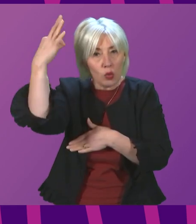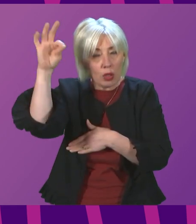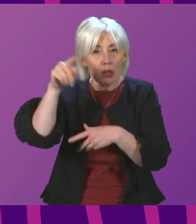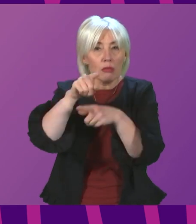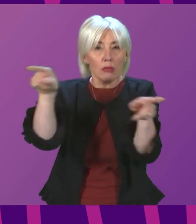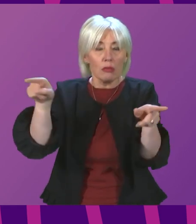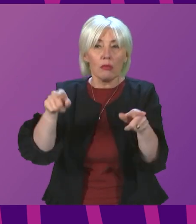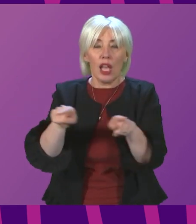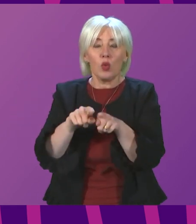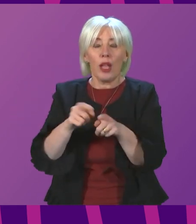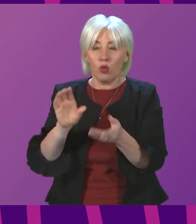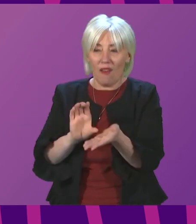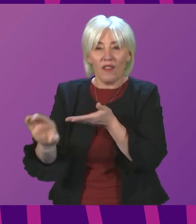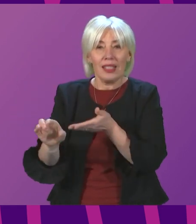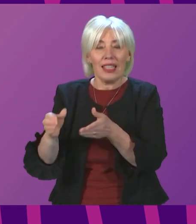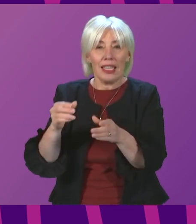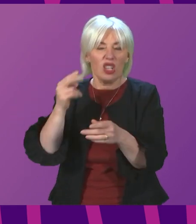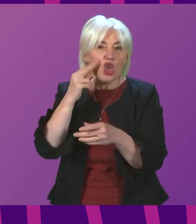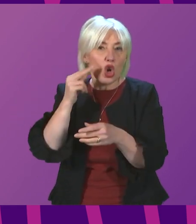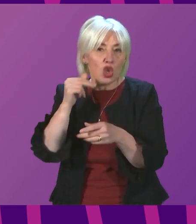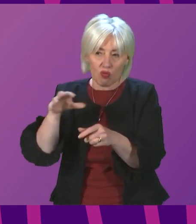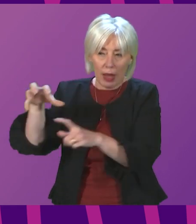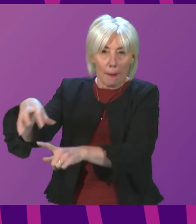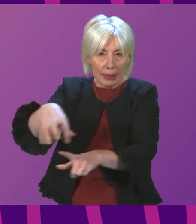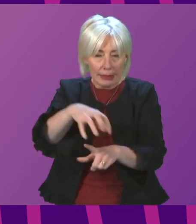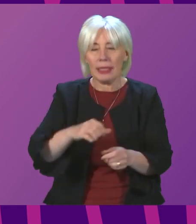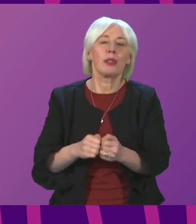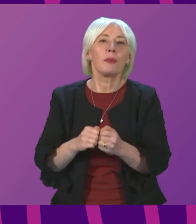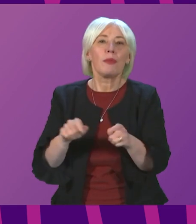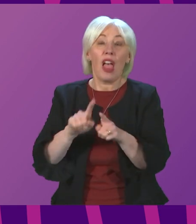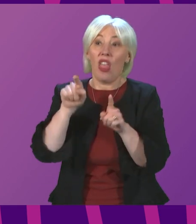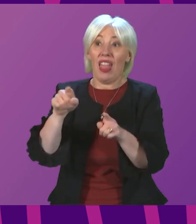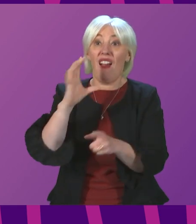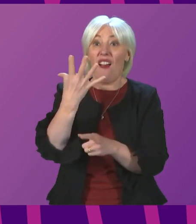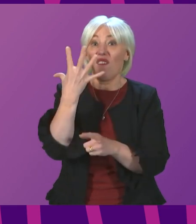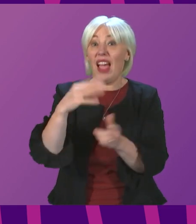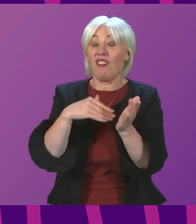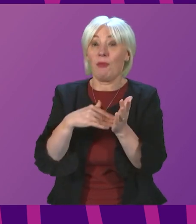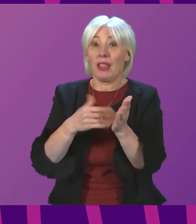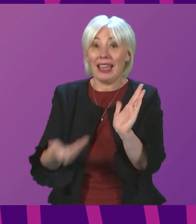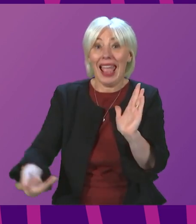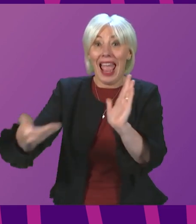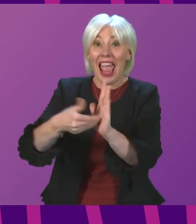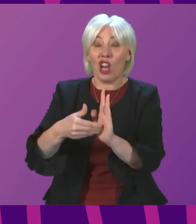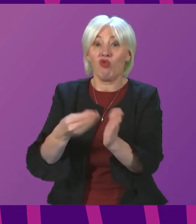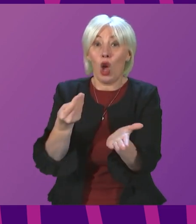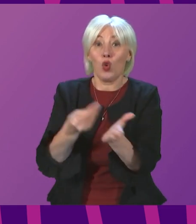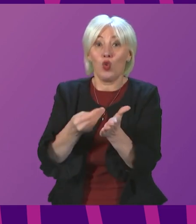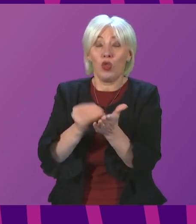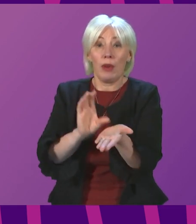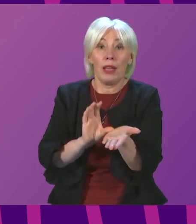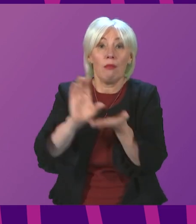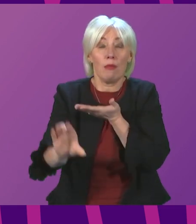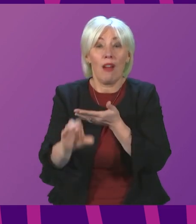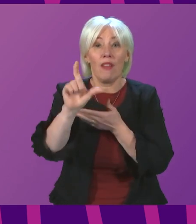and to funded early learning and childcare providers. This, of course, is in addition to the money previously provided for CO2